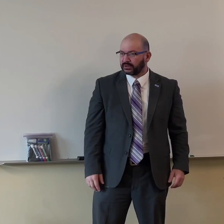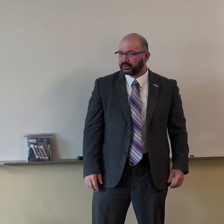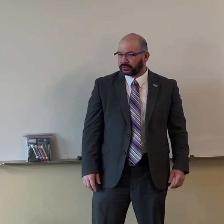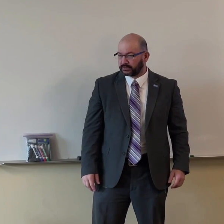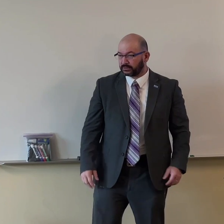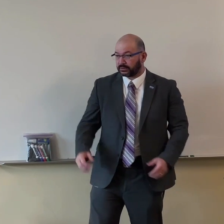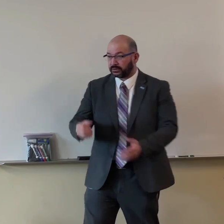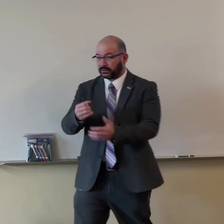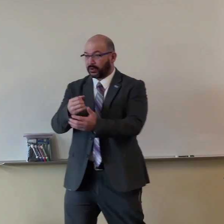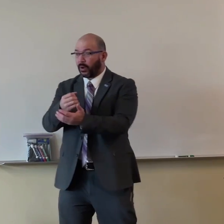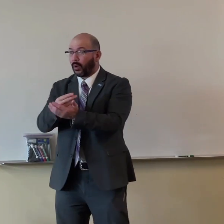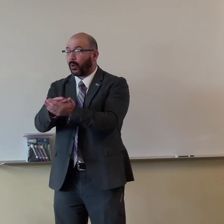anymore, right?